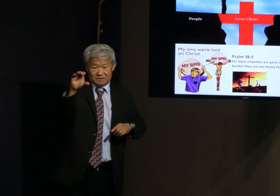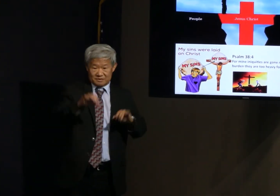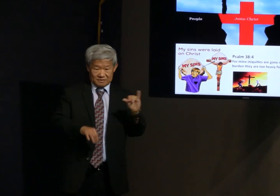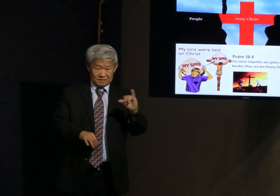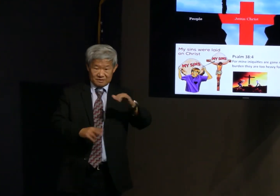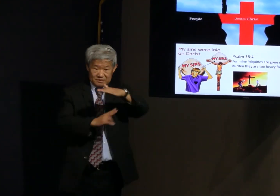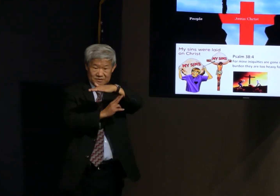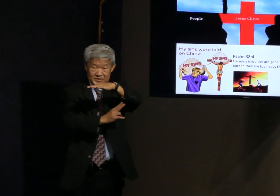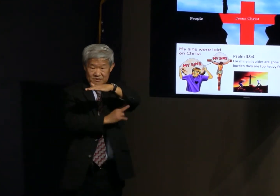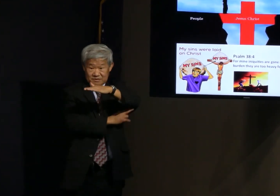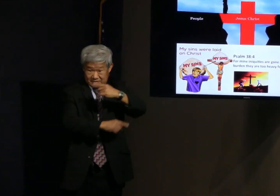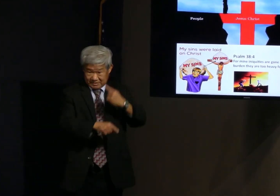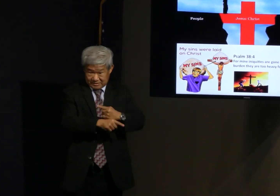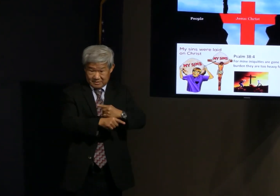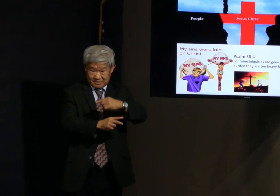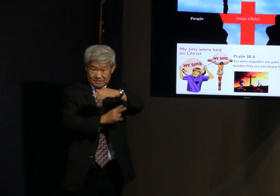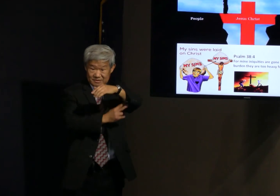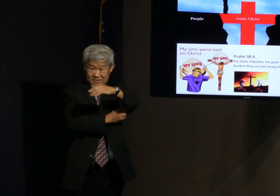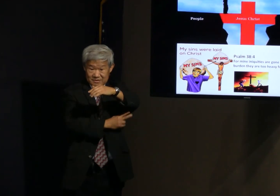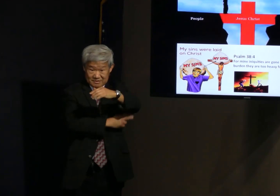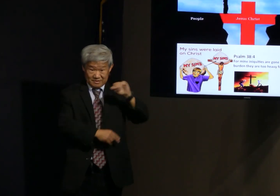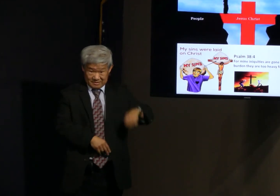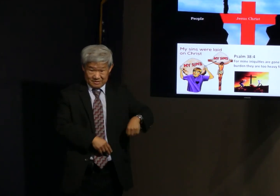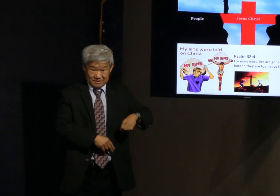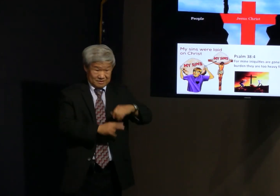You see the red cross, it's like a bridge, right?